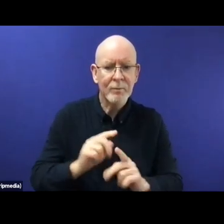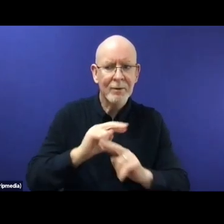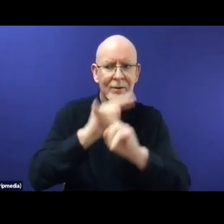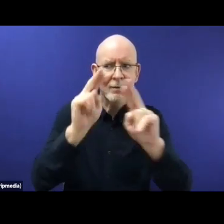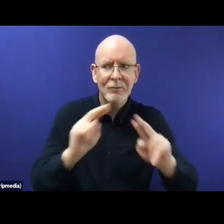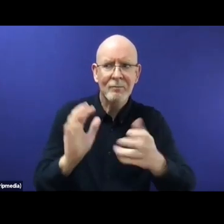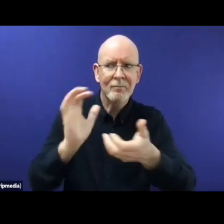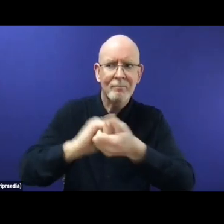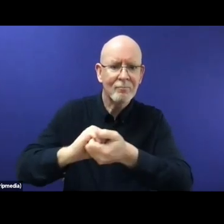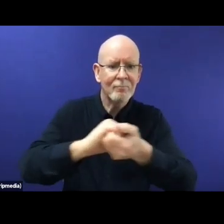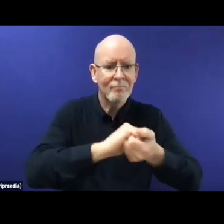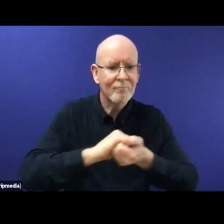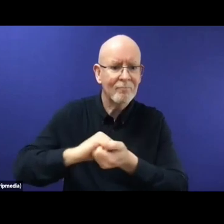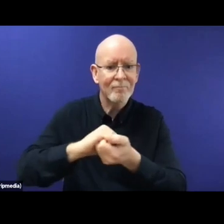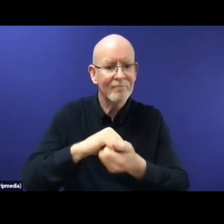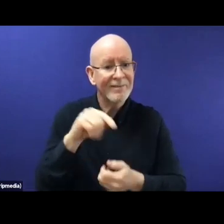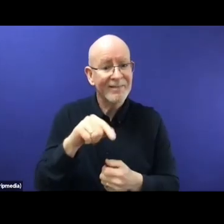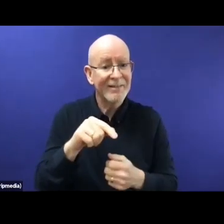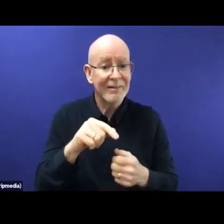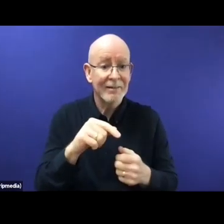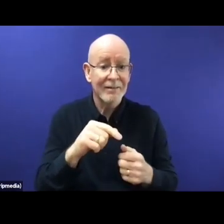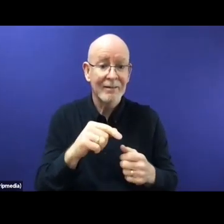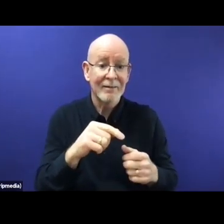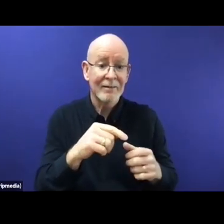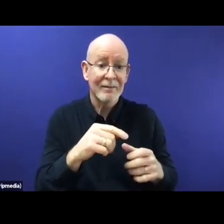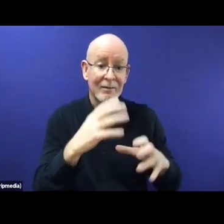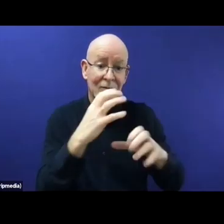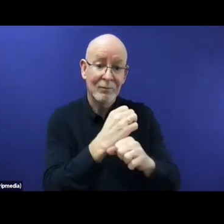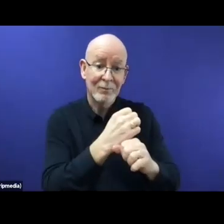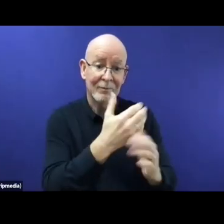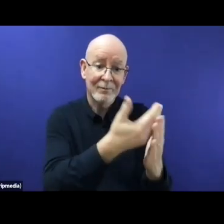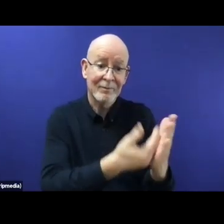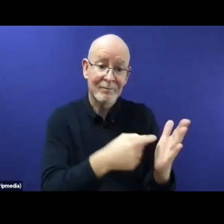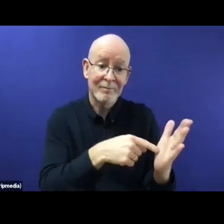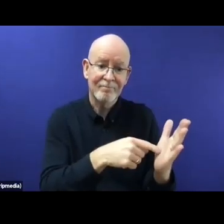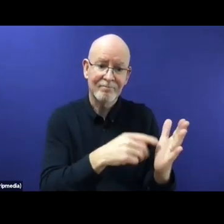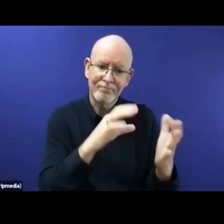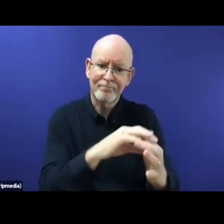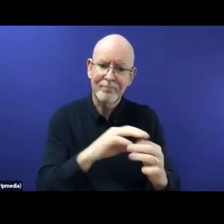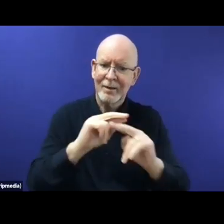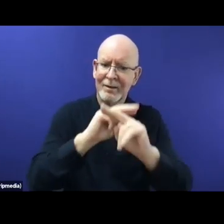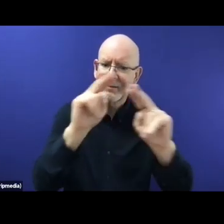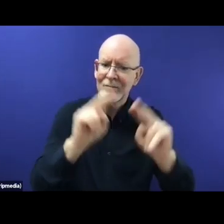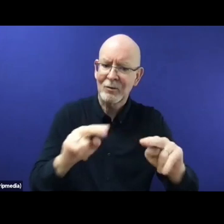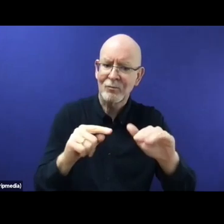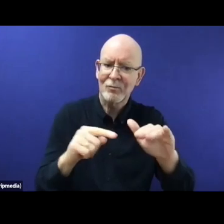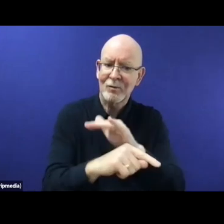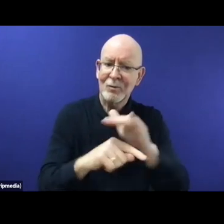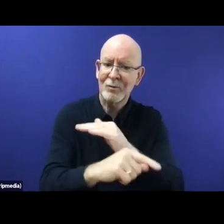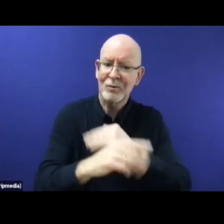also further guided by the instruments of human rights, humanitarian law and other elements of international law.